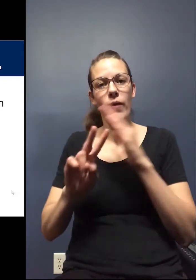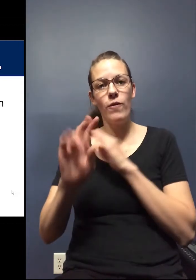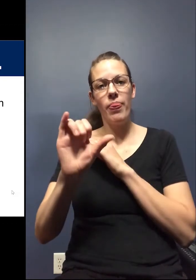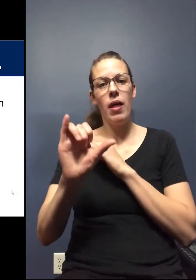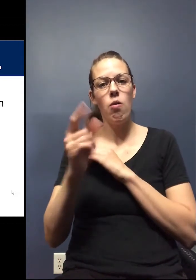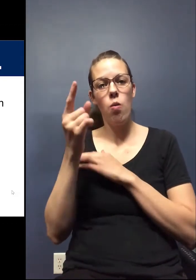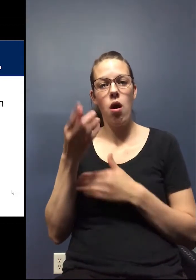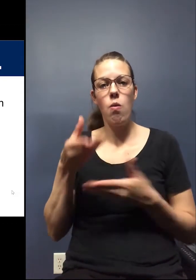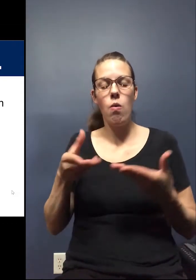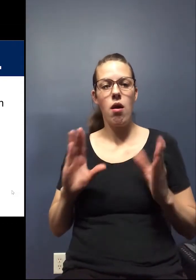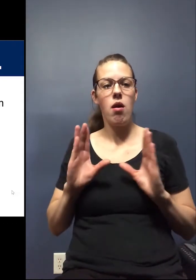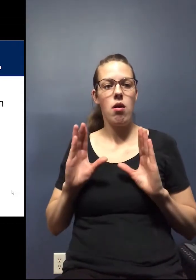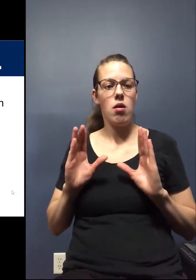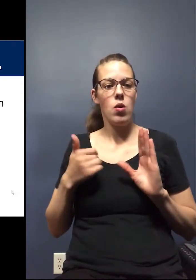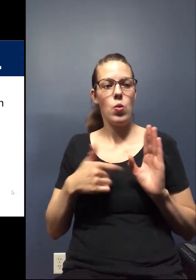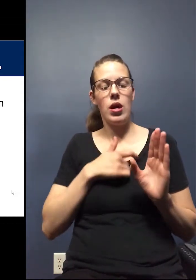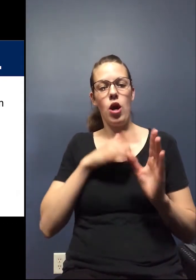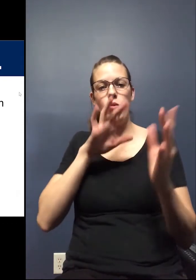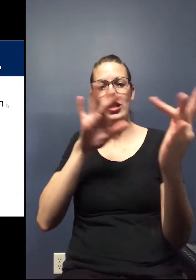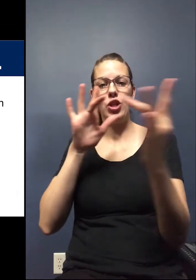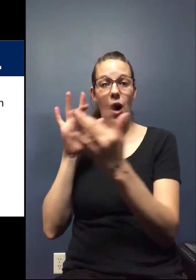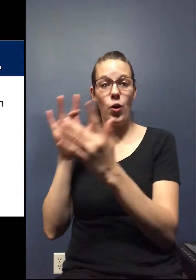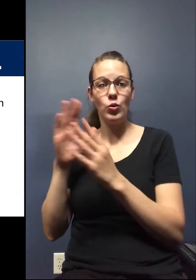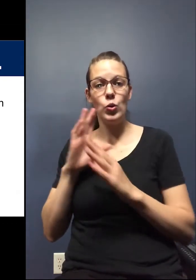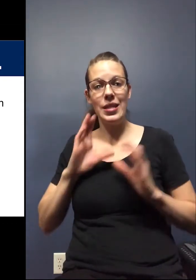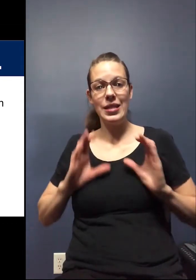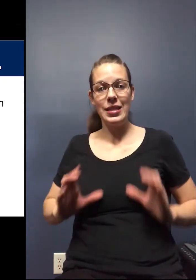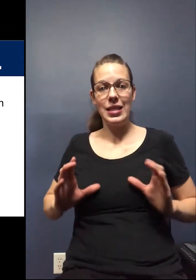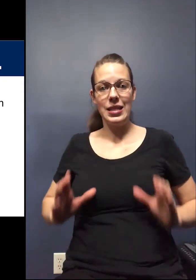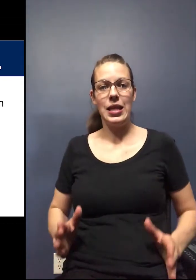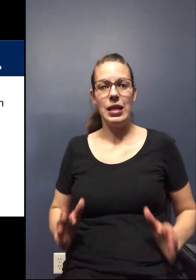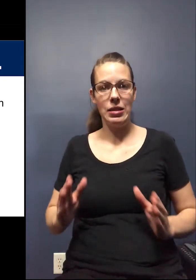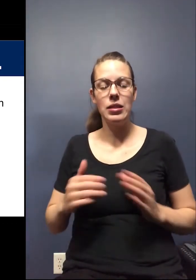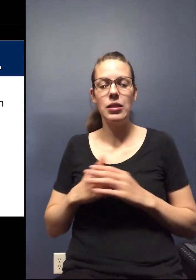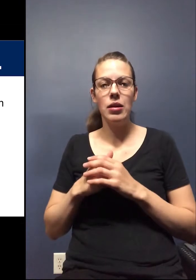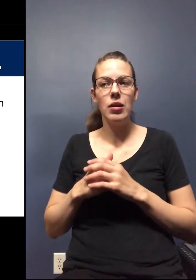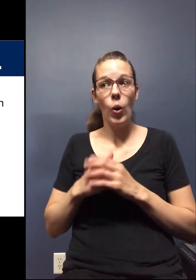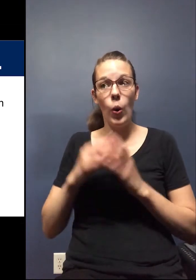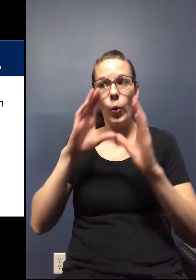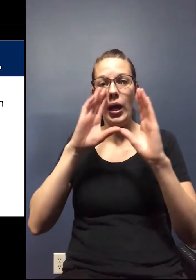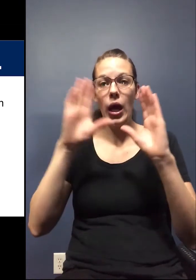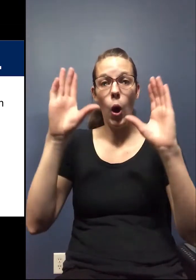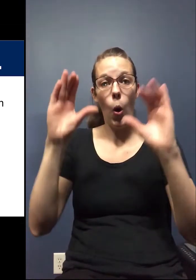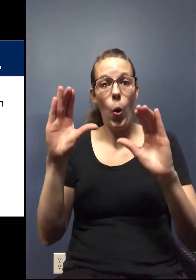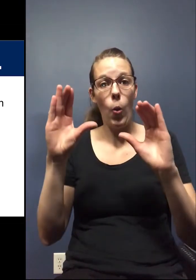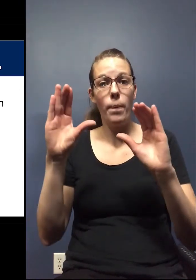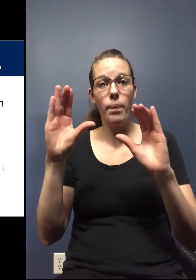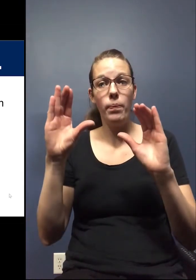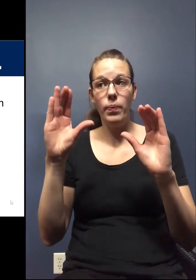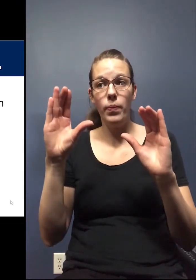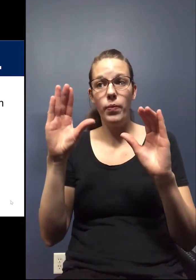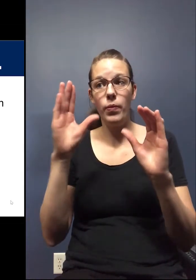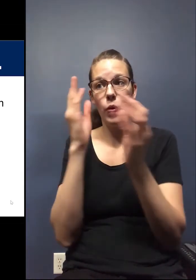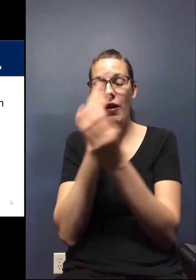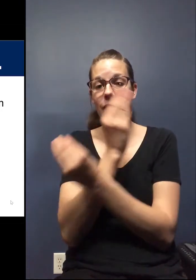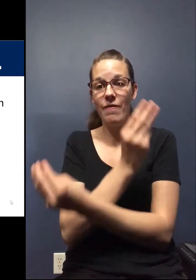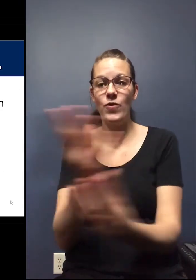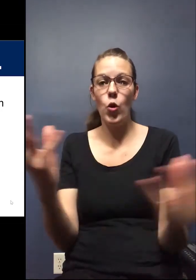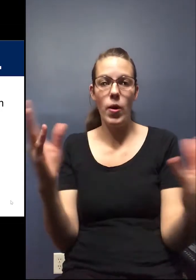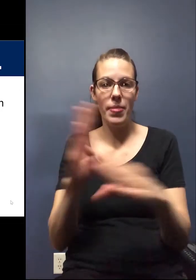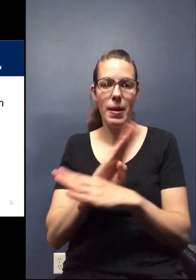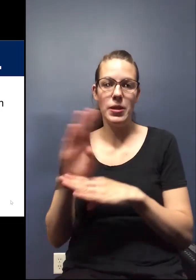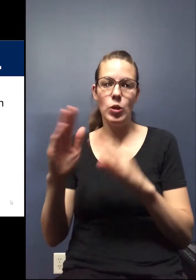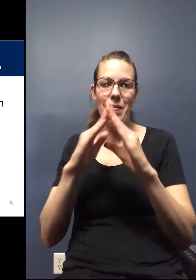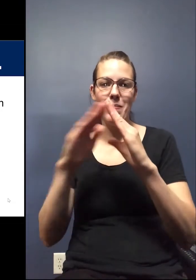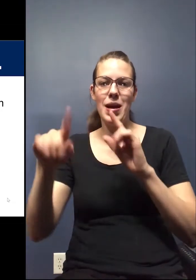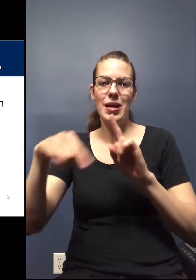that and is one way that we that we're reaching out to our citizens that we hope will help inform our business